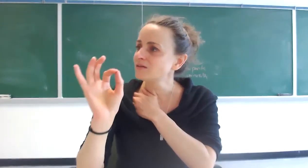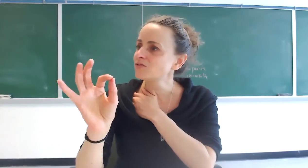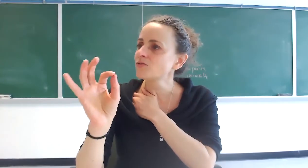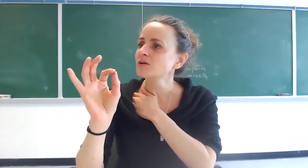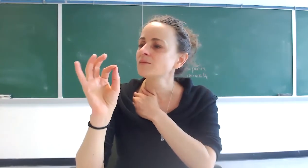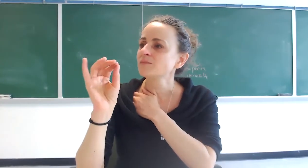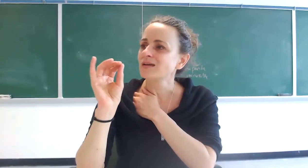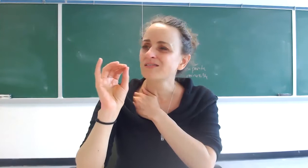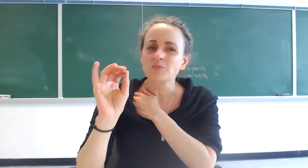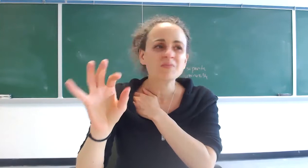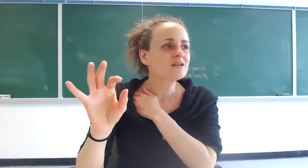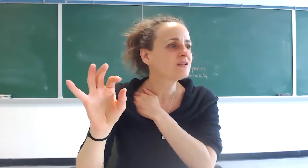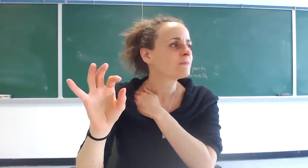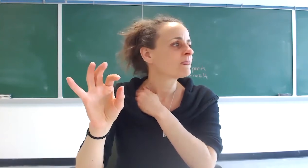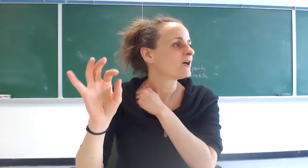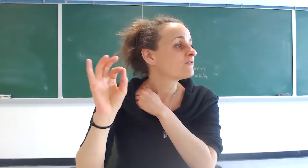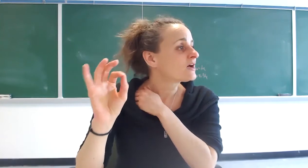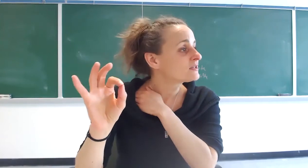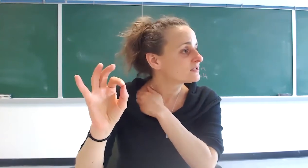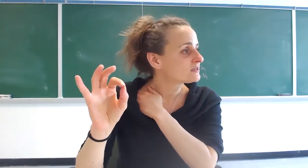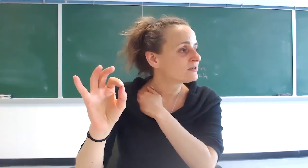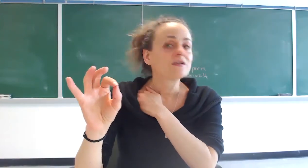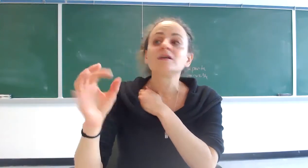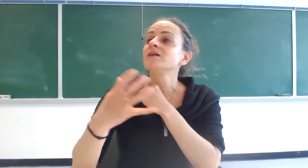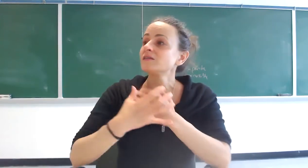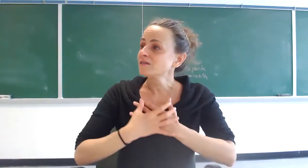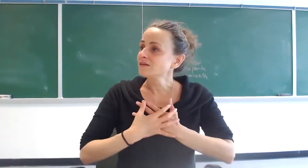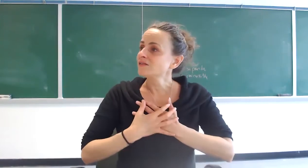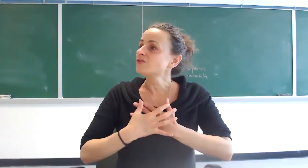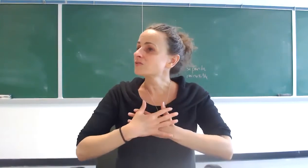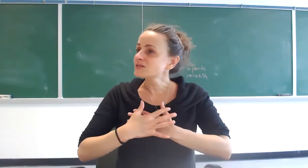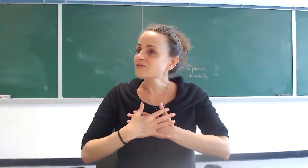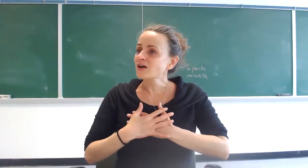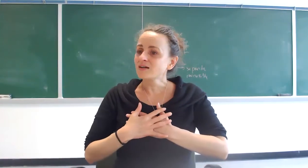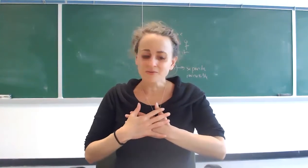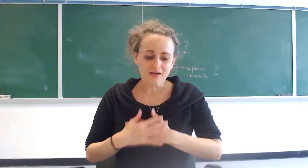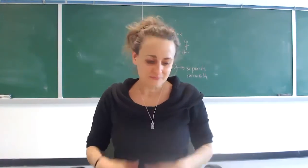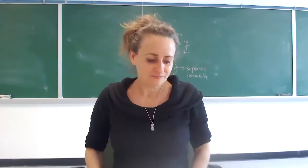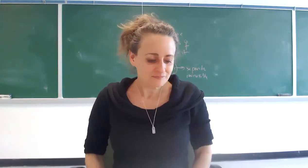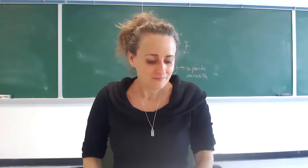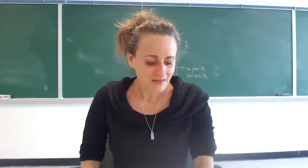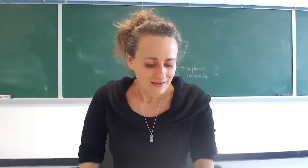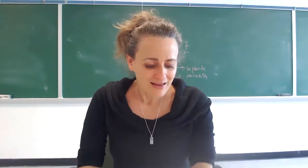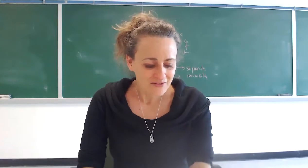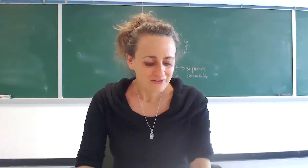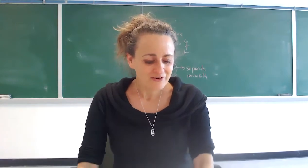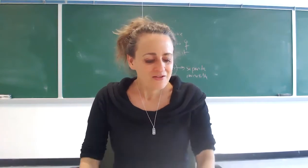destroyed and submitted and violated is the trace of god right now there's another